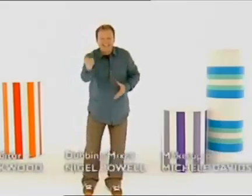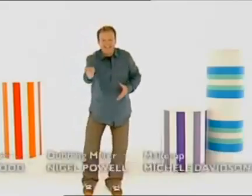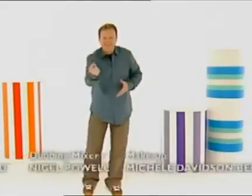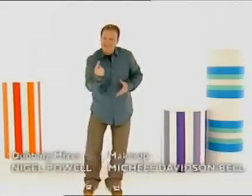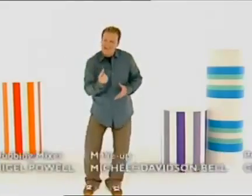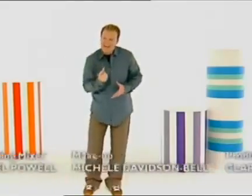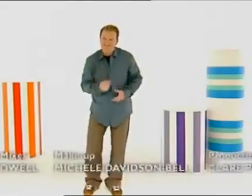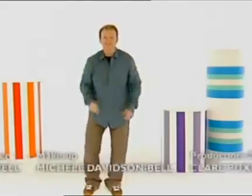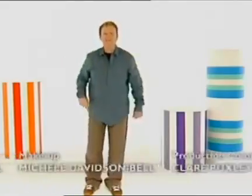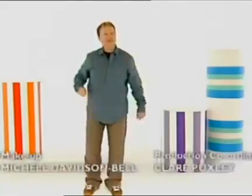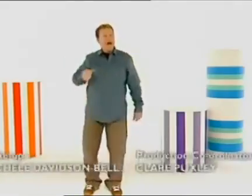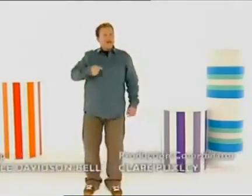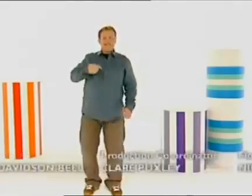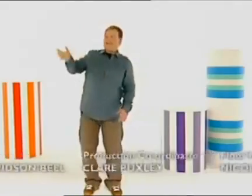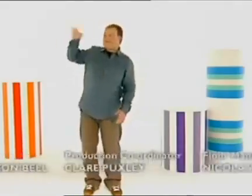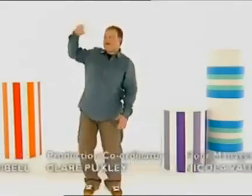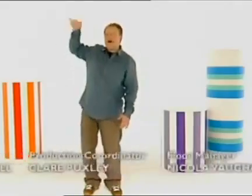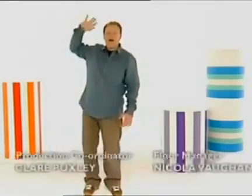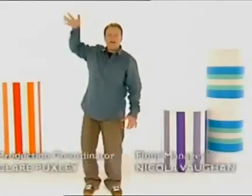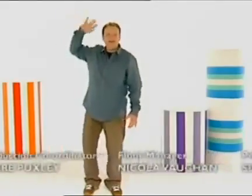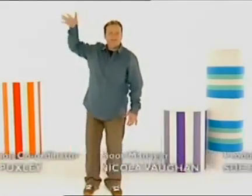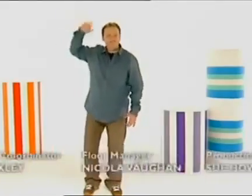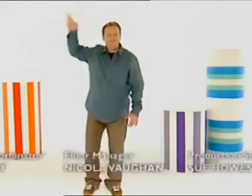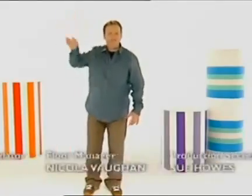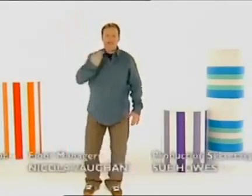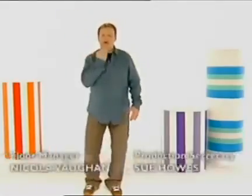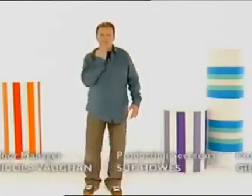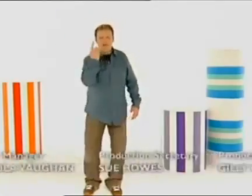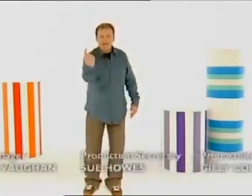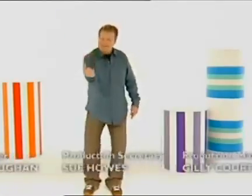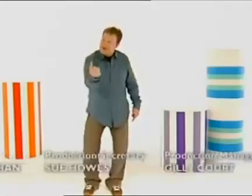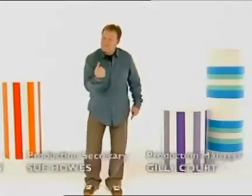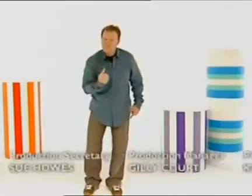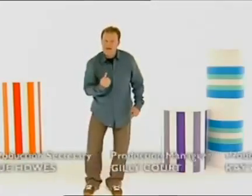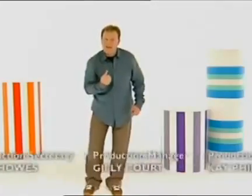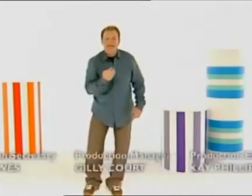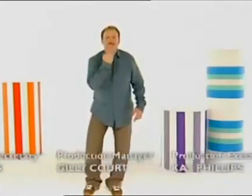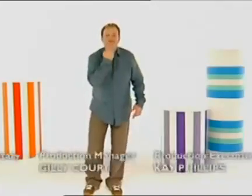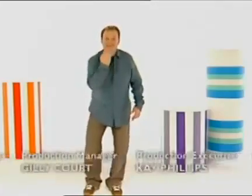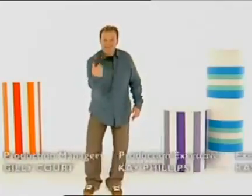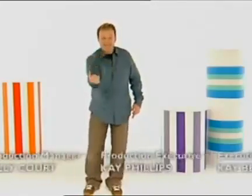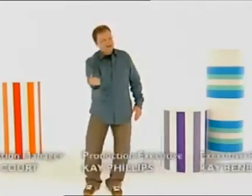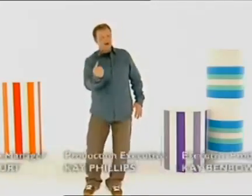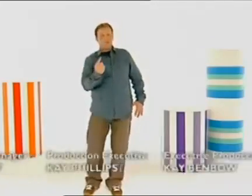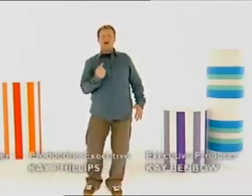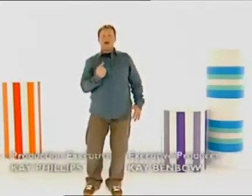you came. I say goodbye. Please come back. Please come back.